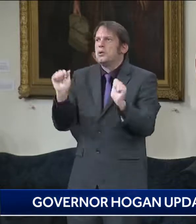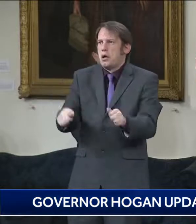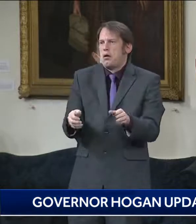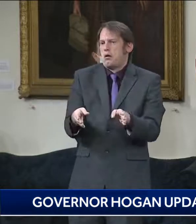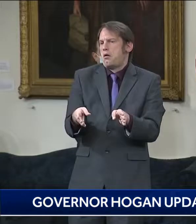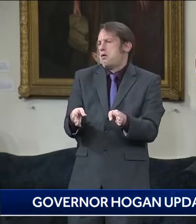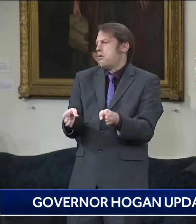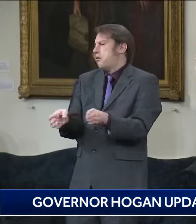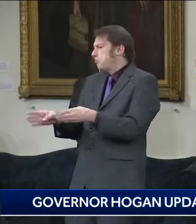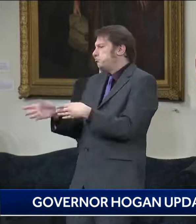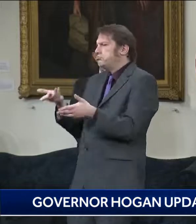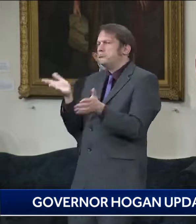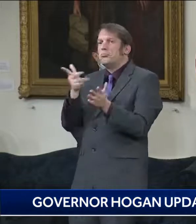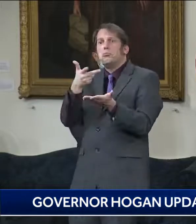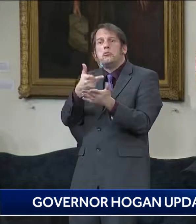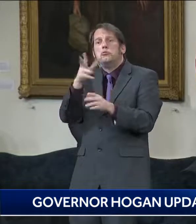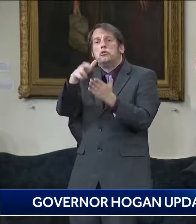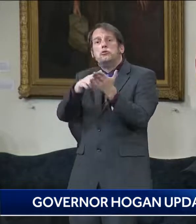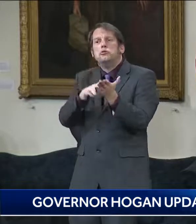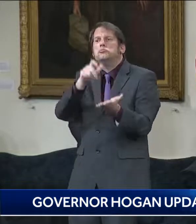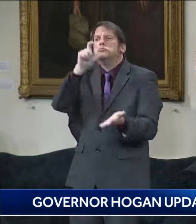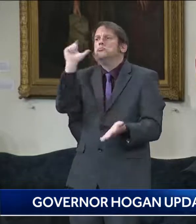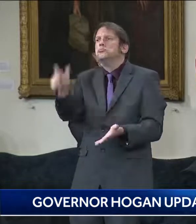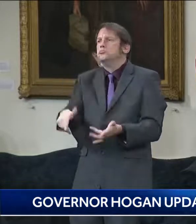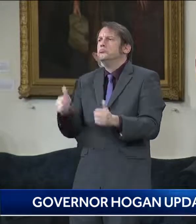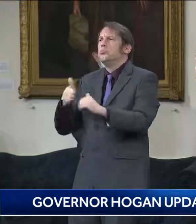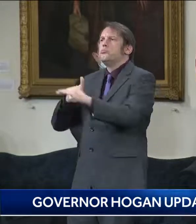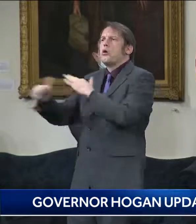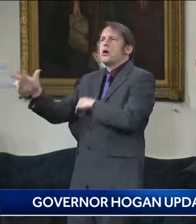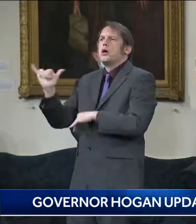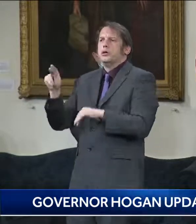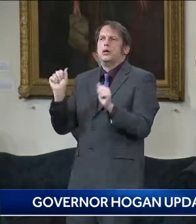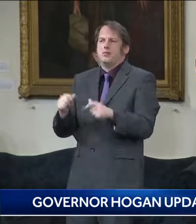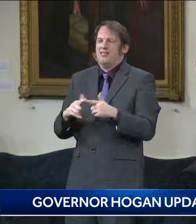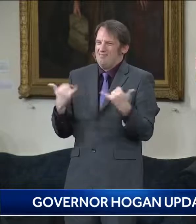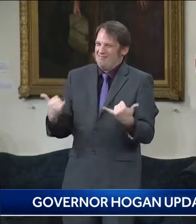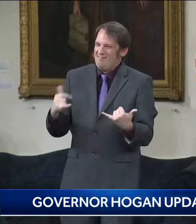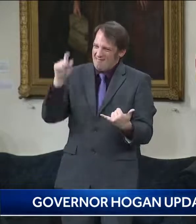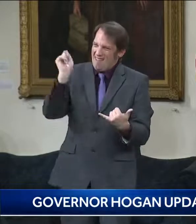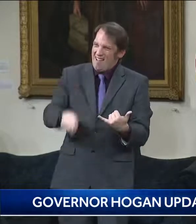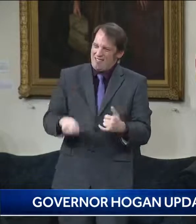But right now we need that pre-registration to manage the flow of people.